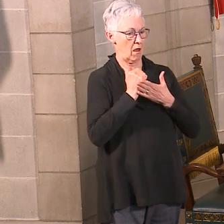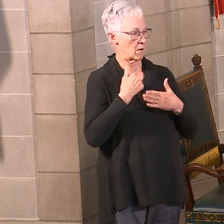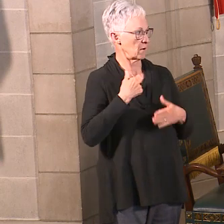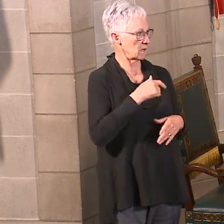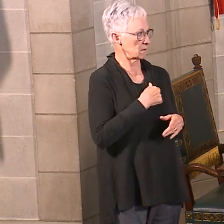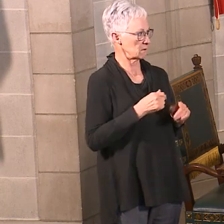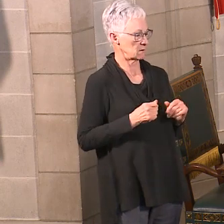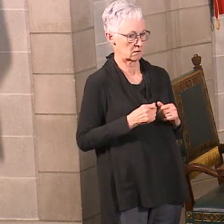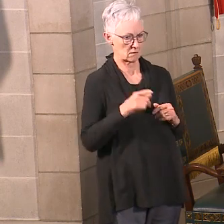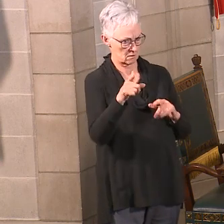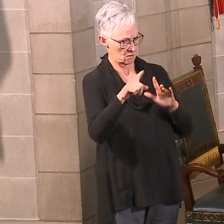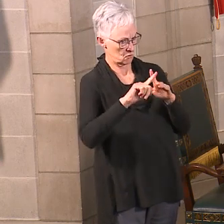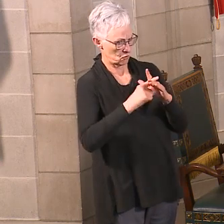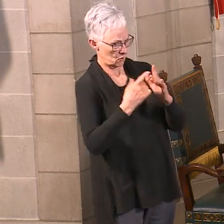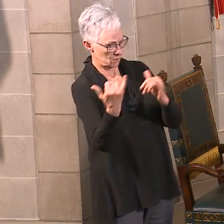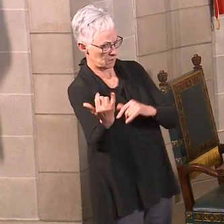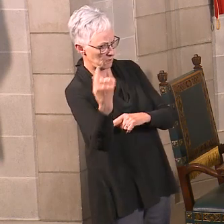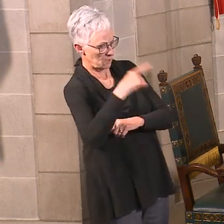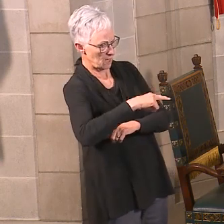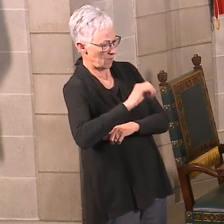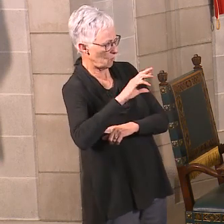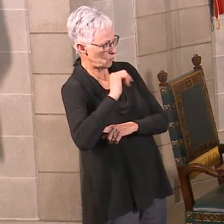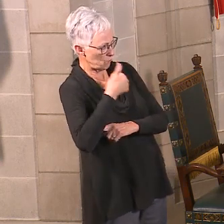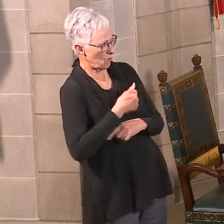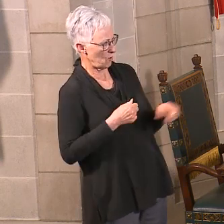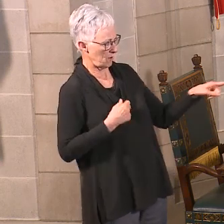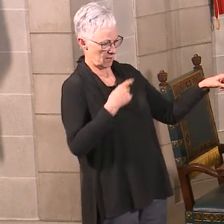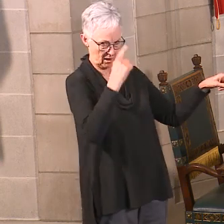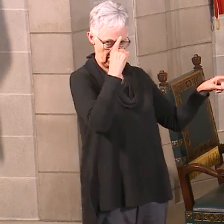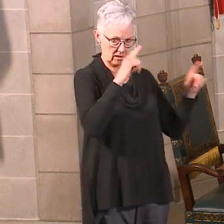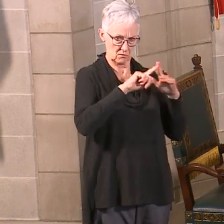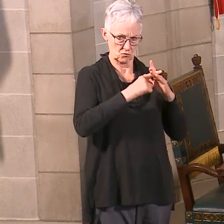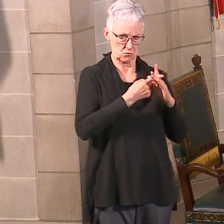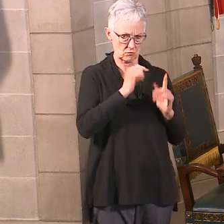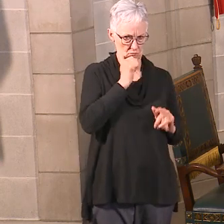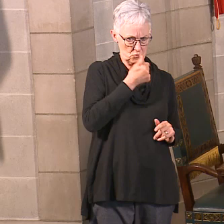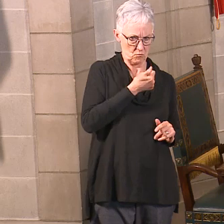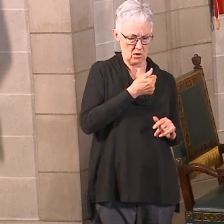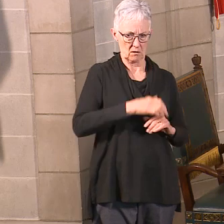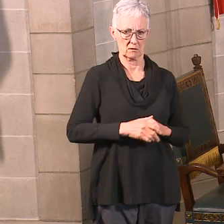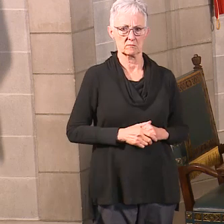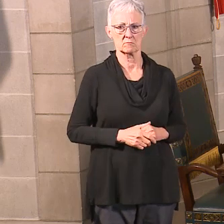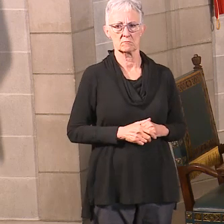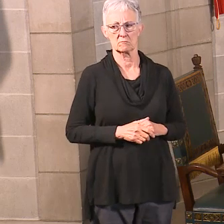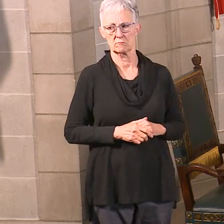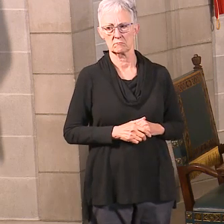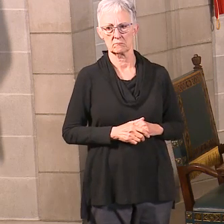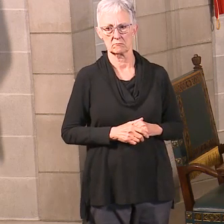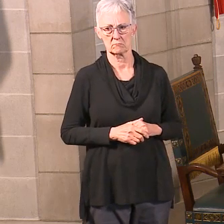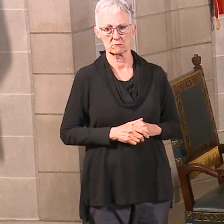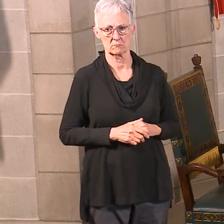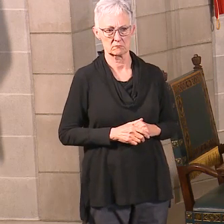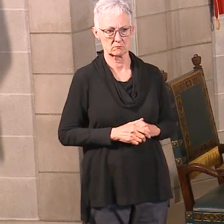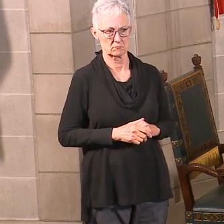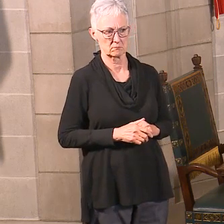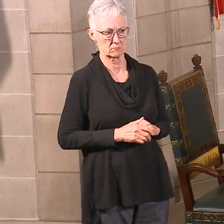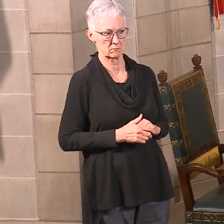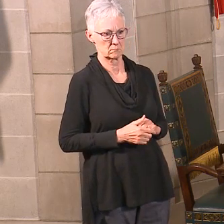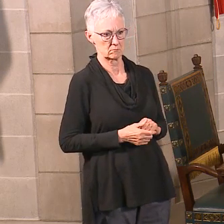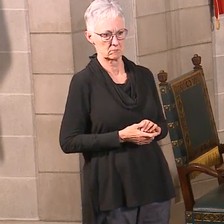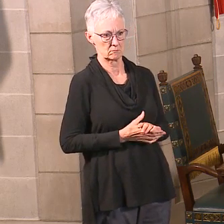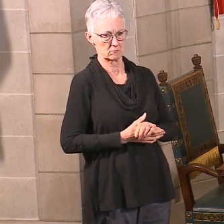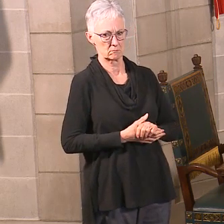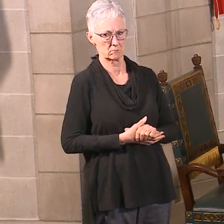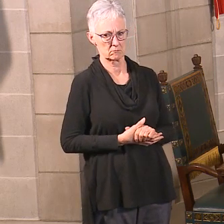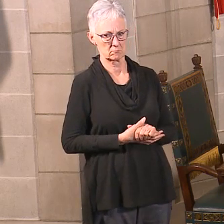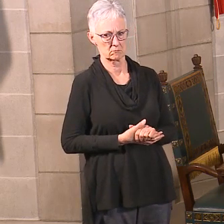Yes, I think it starts tomorrow. A lot of dormitories, so these ones that I've been in, have shared bathrooms, shared dining